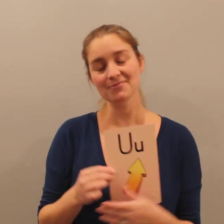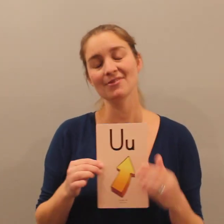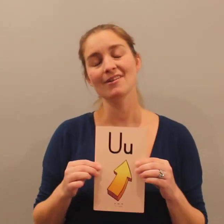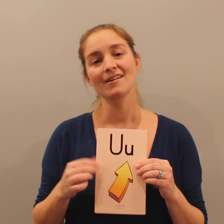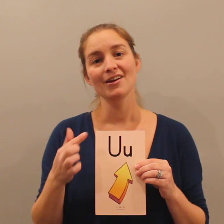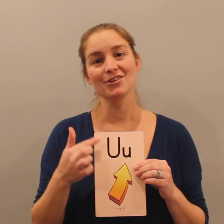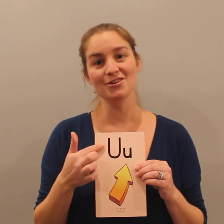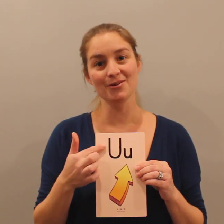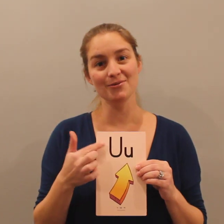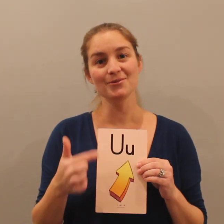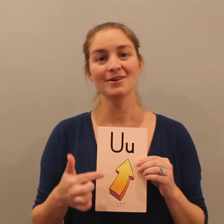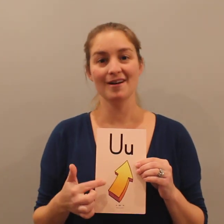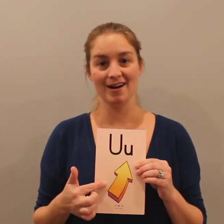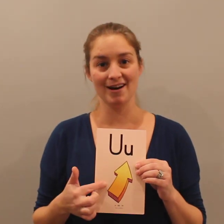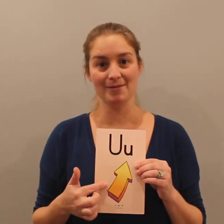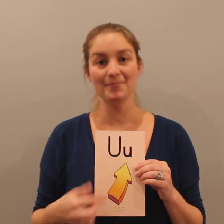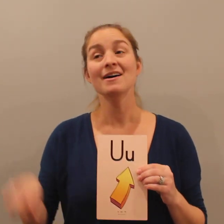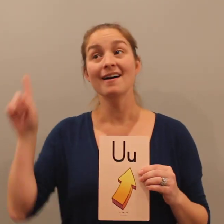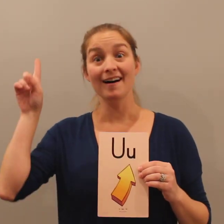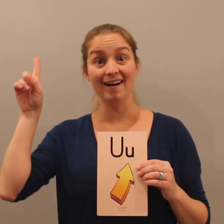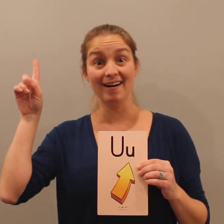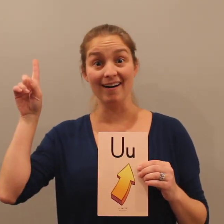U, up, a.